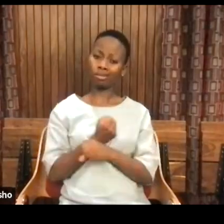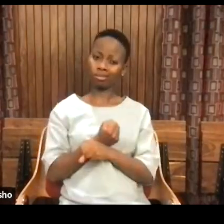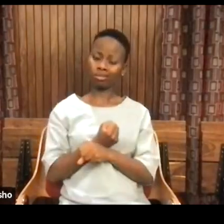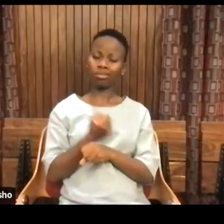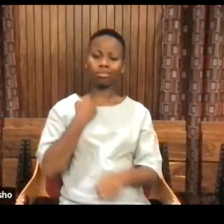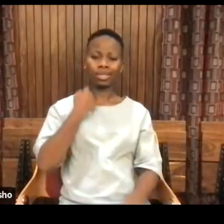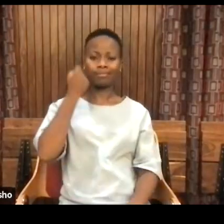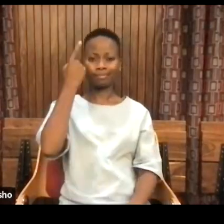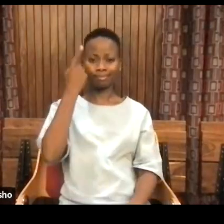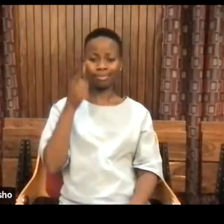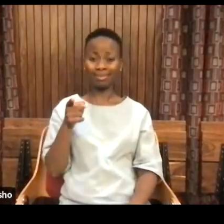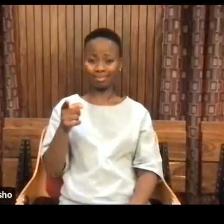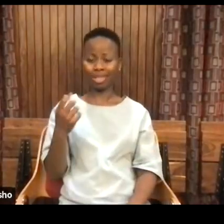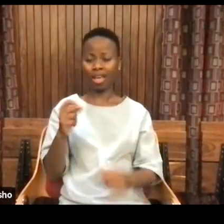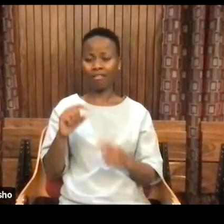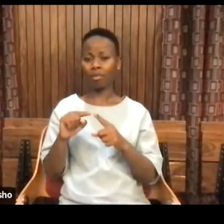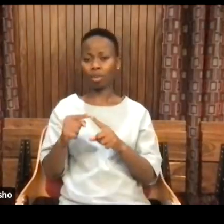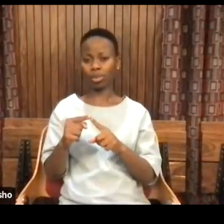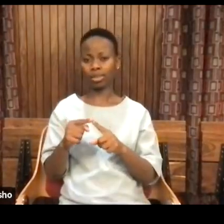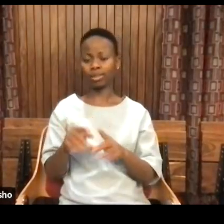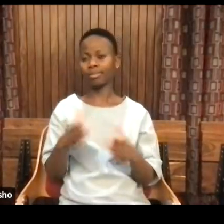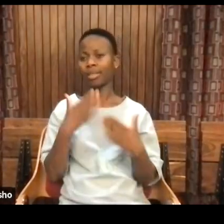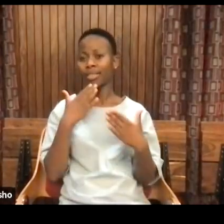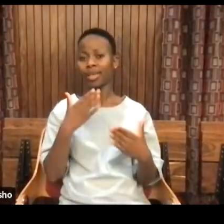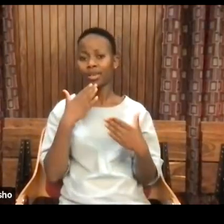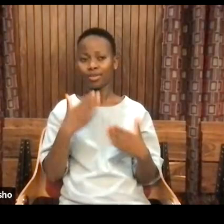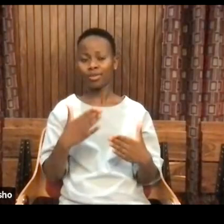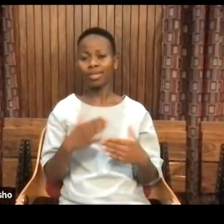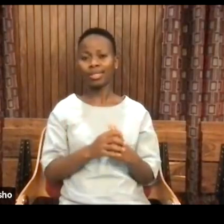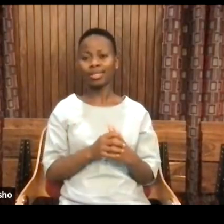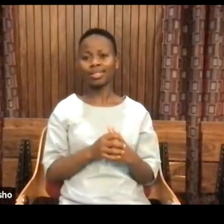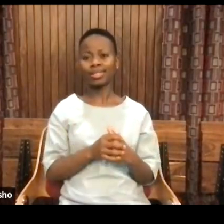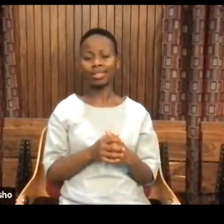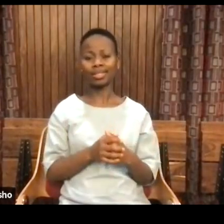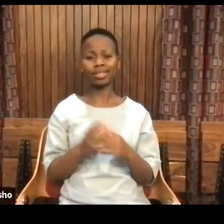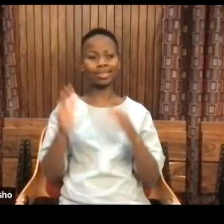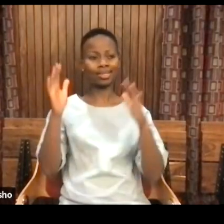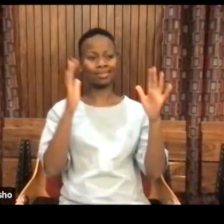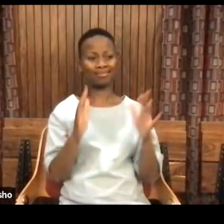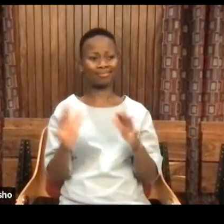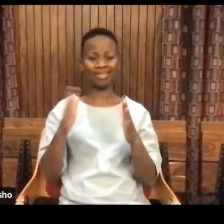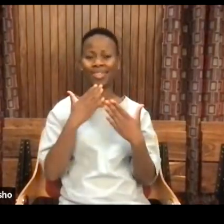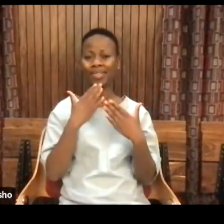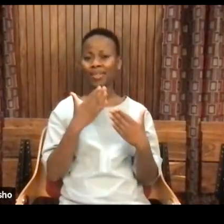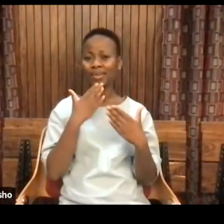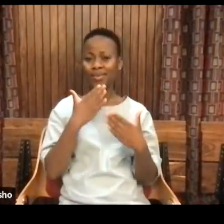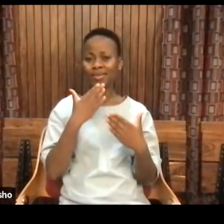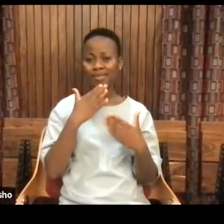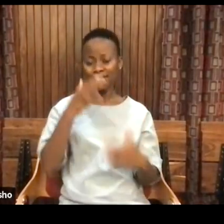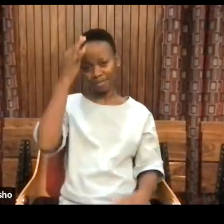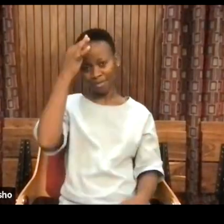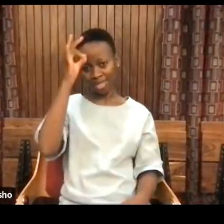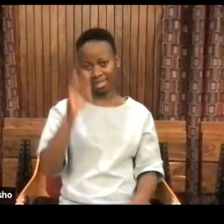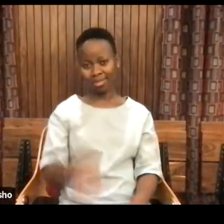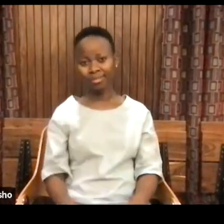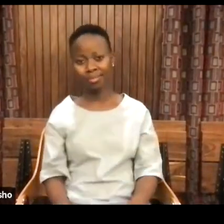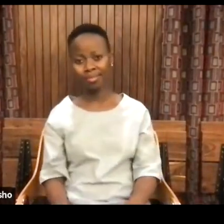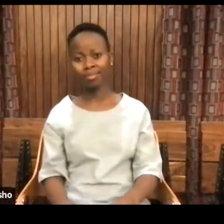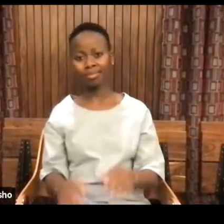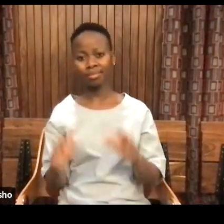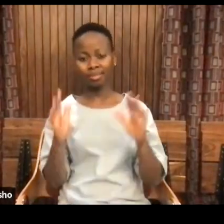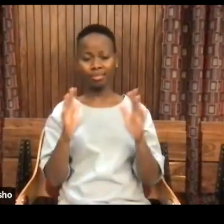It was important. Thank you, Prof. Can we end in that inspired way? Yes. Thank you so much.